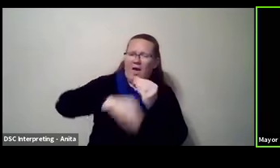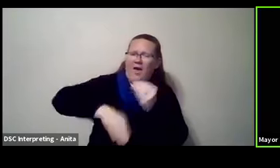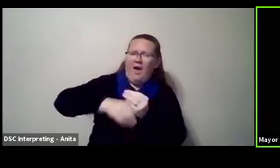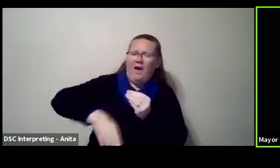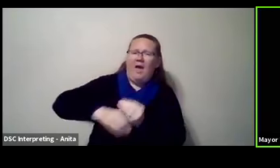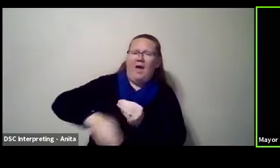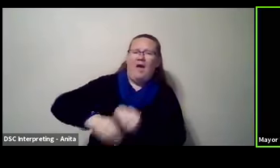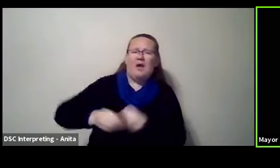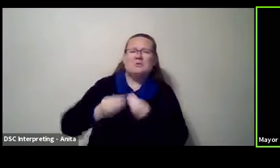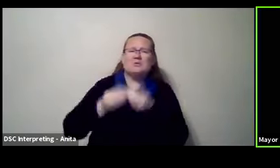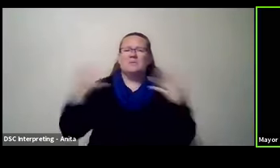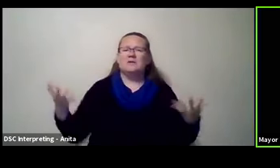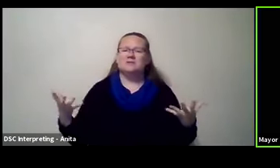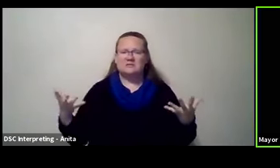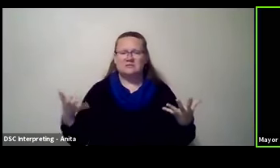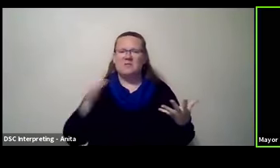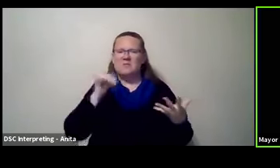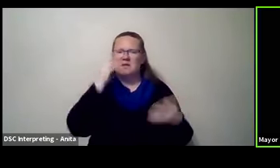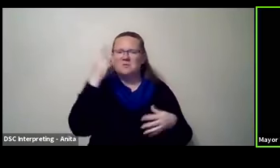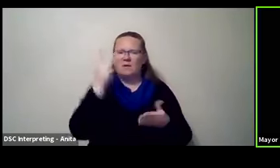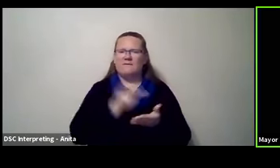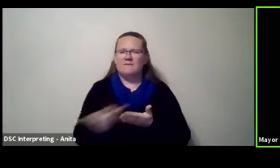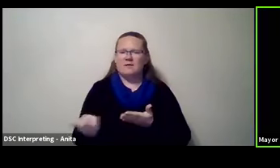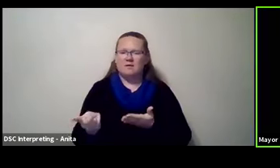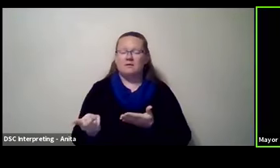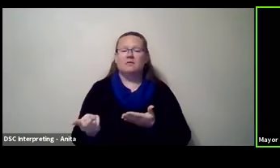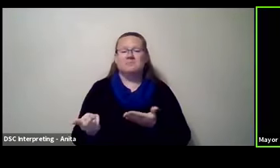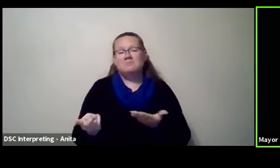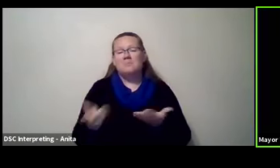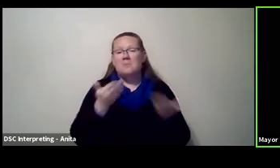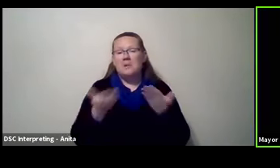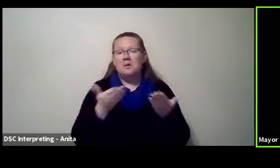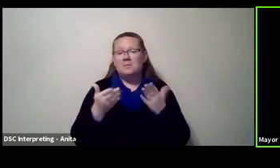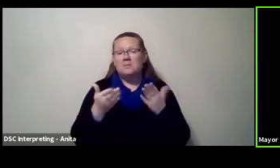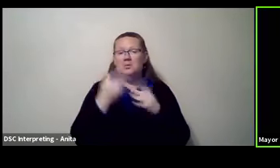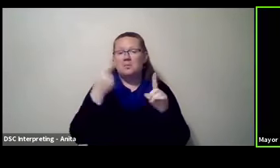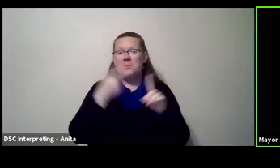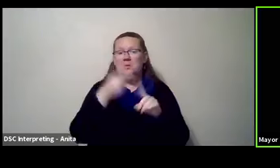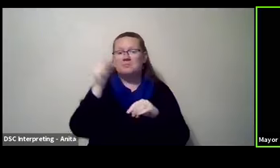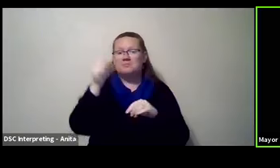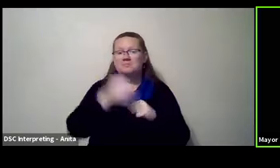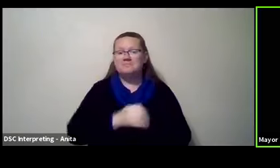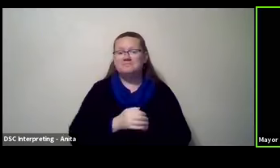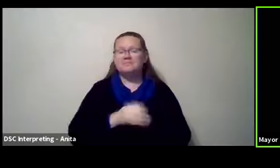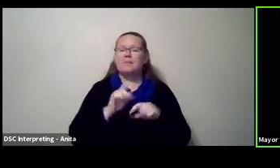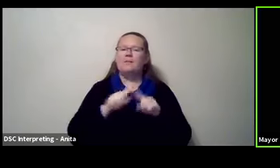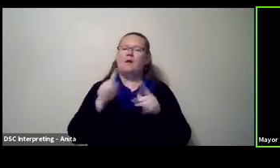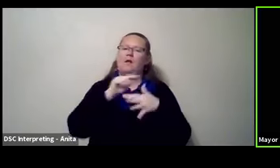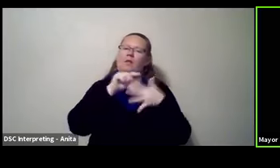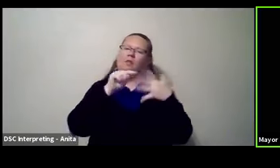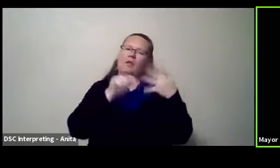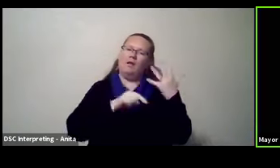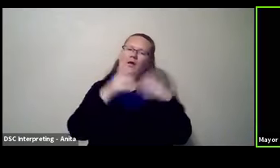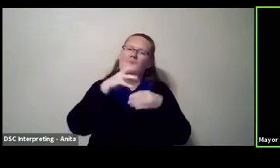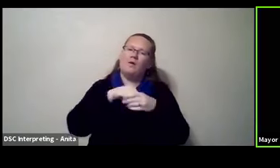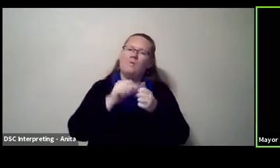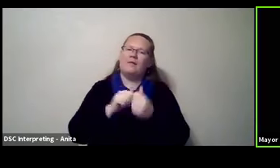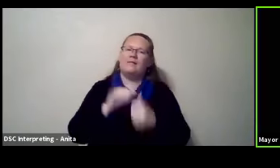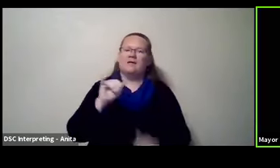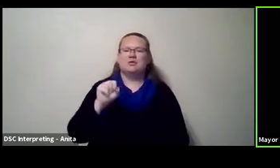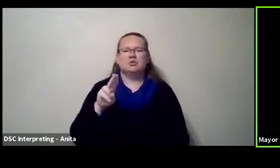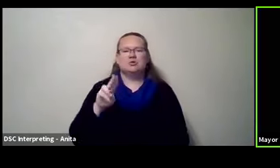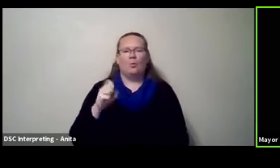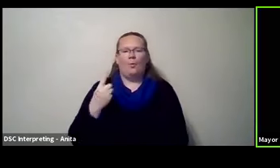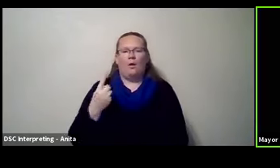more police. That's a fair point, but all those things were in issue one on March 17th when